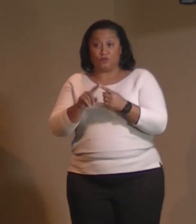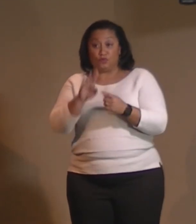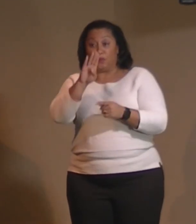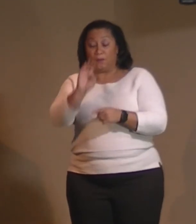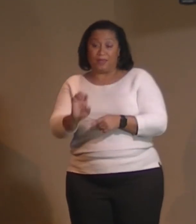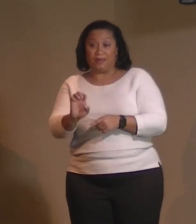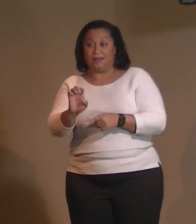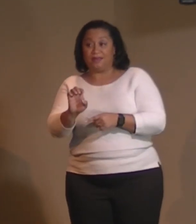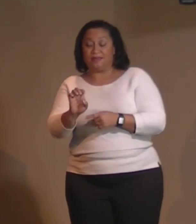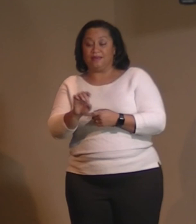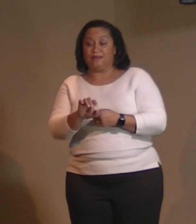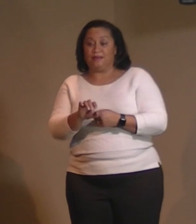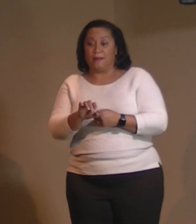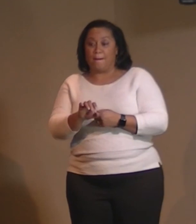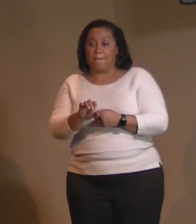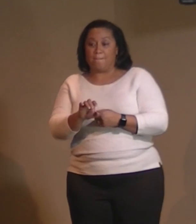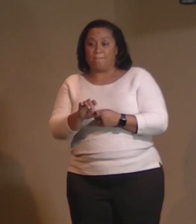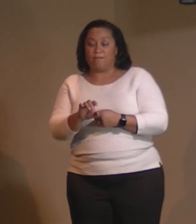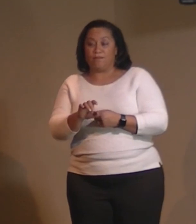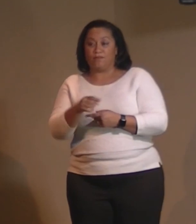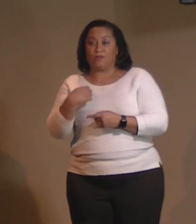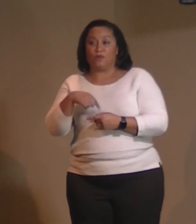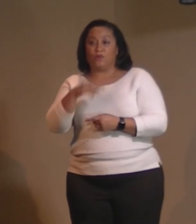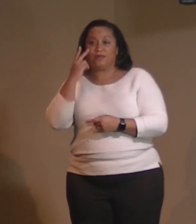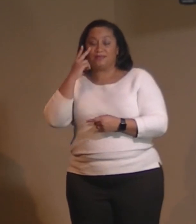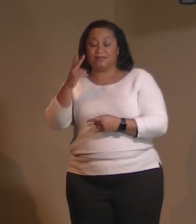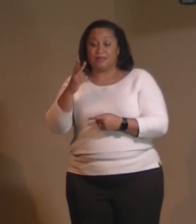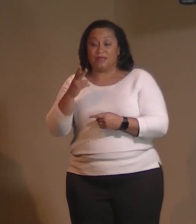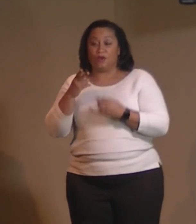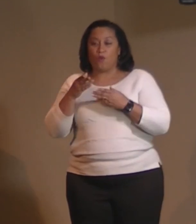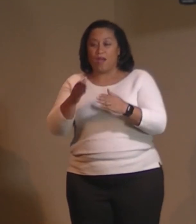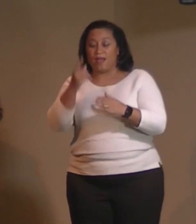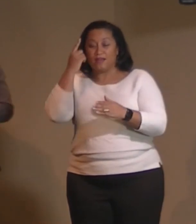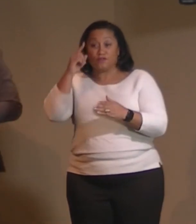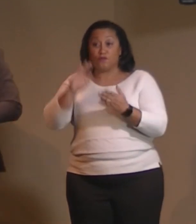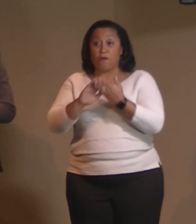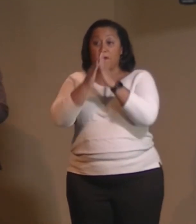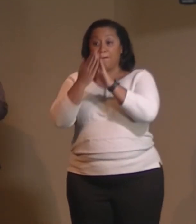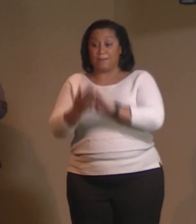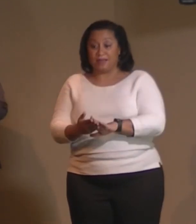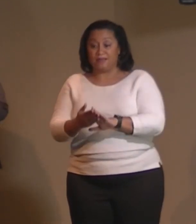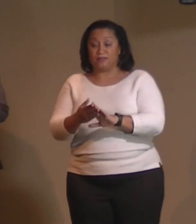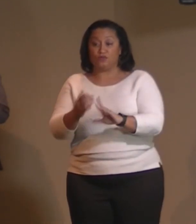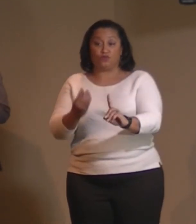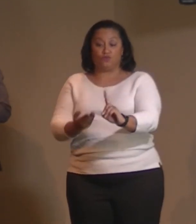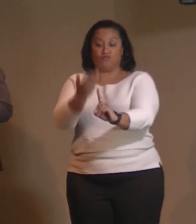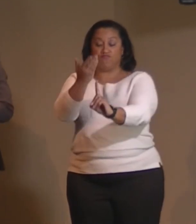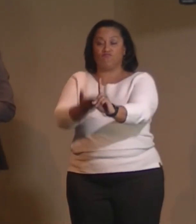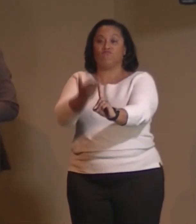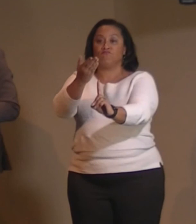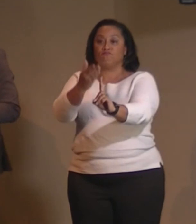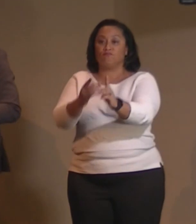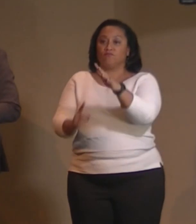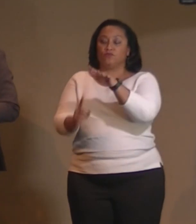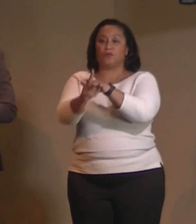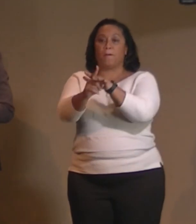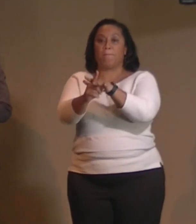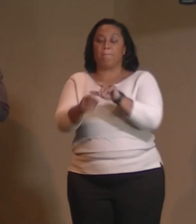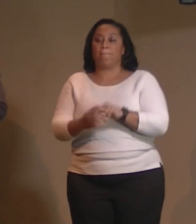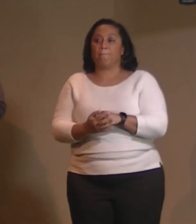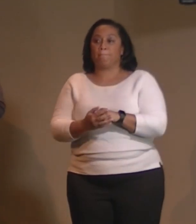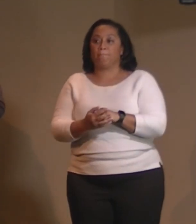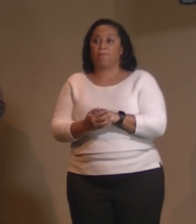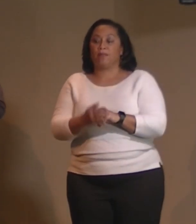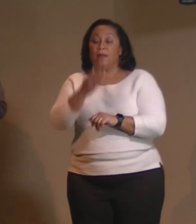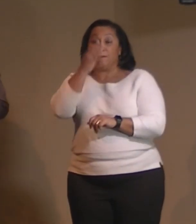we see ways for peace for to be. And because we see ways for peace to be, we